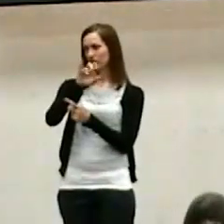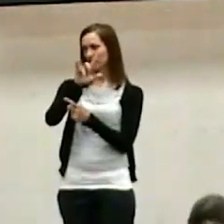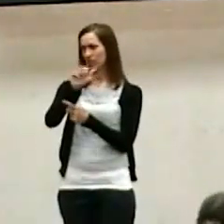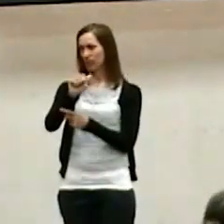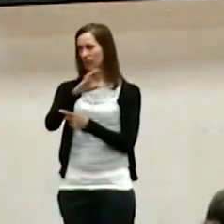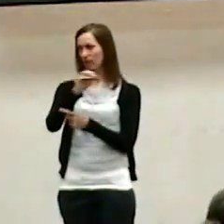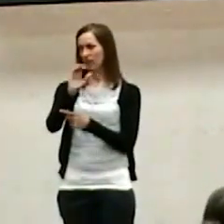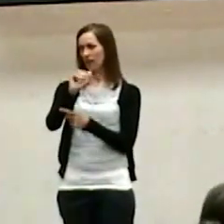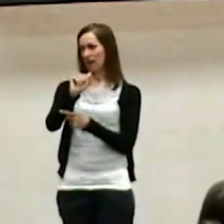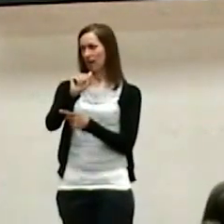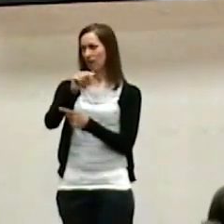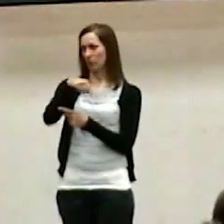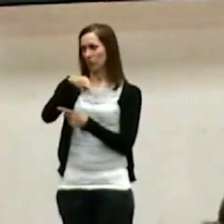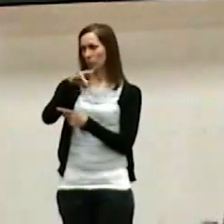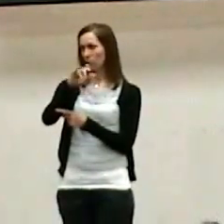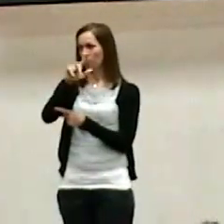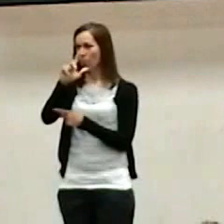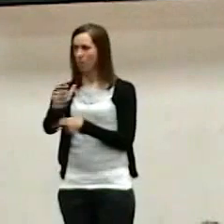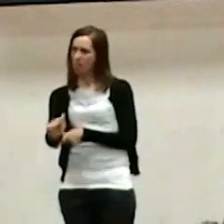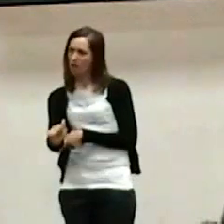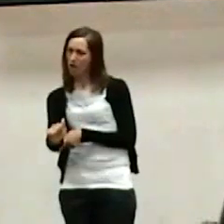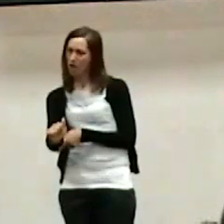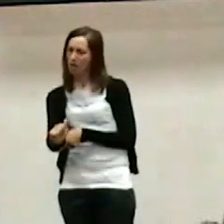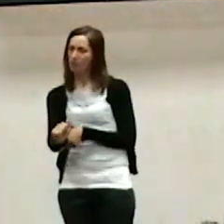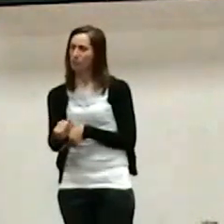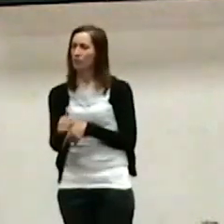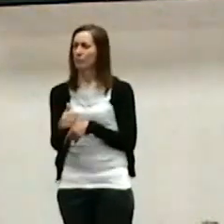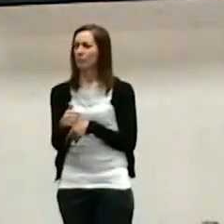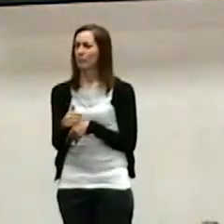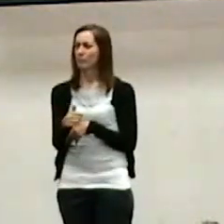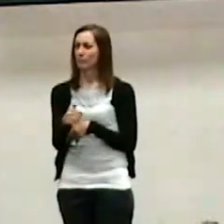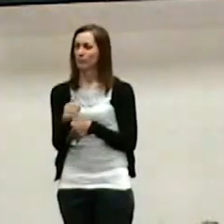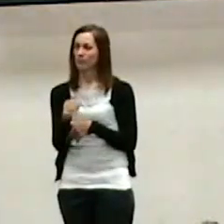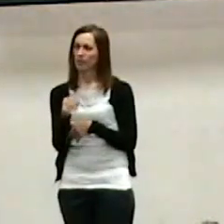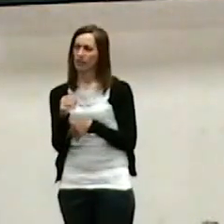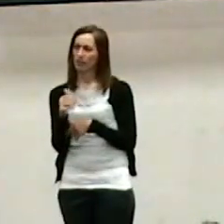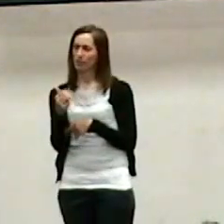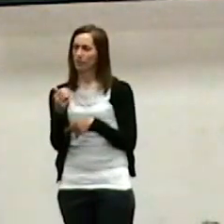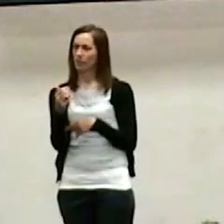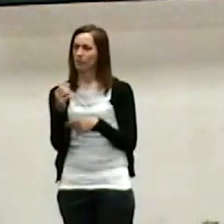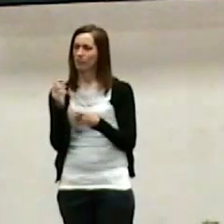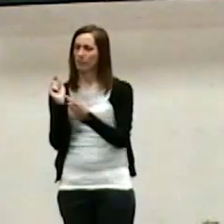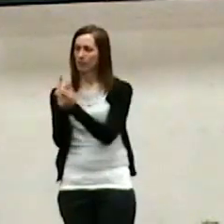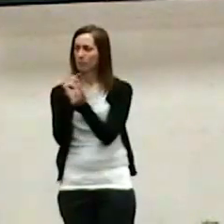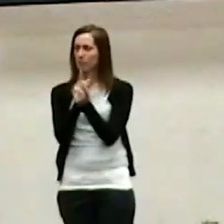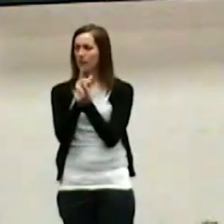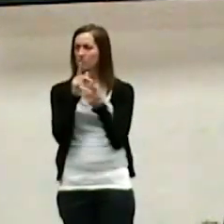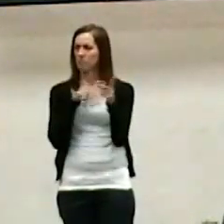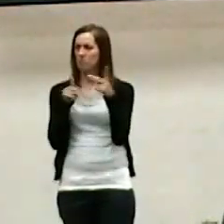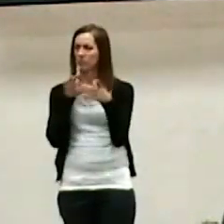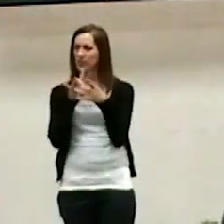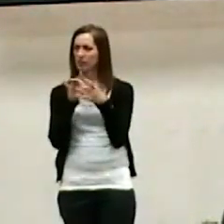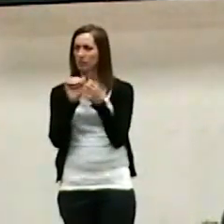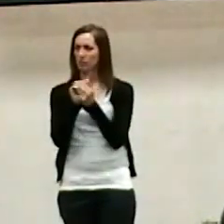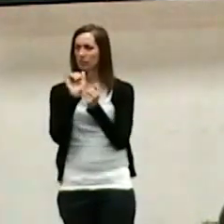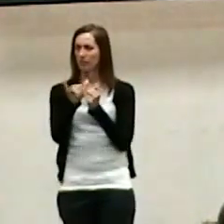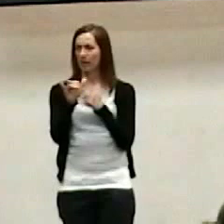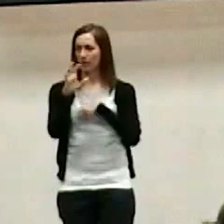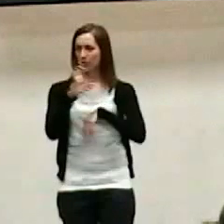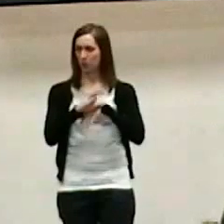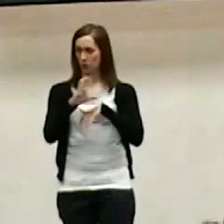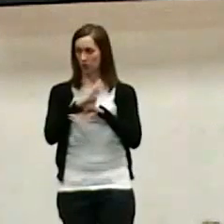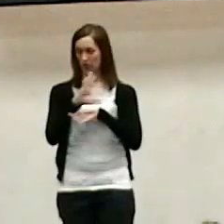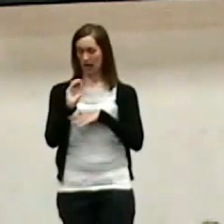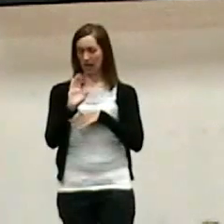of anyone connected with the Corinthian church or later the Ephesian church, none of their lives will ever be the same.